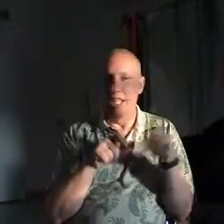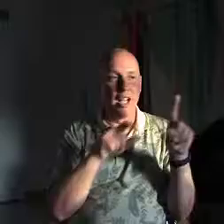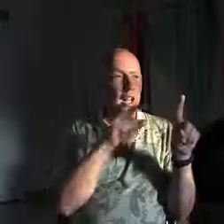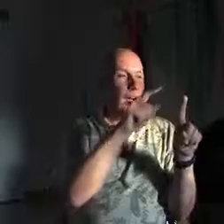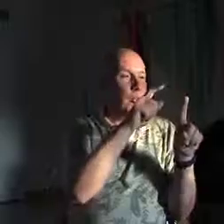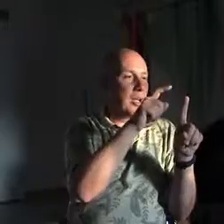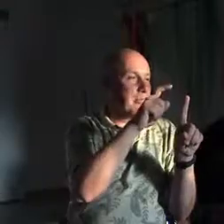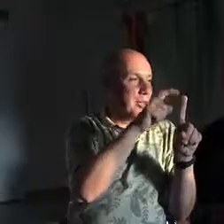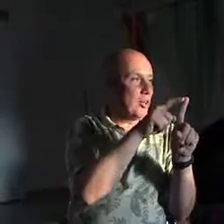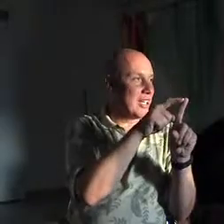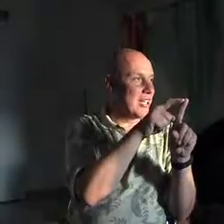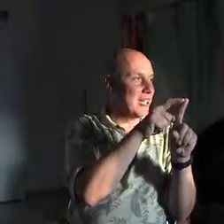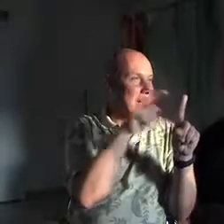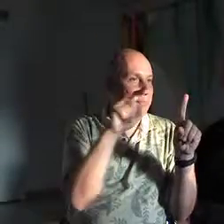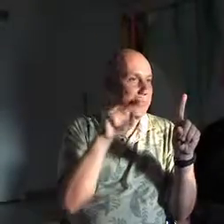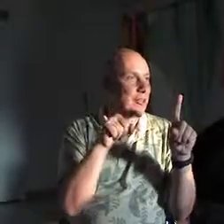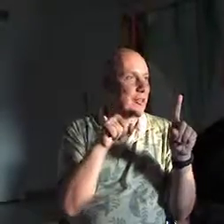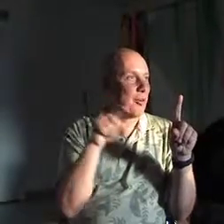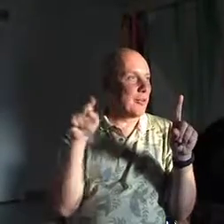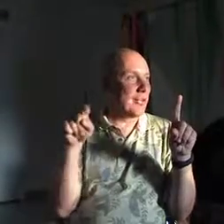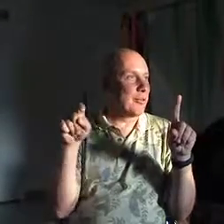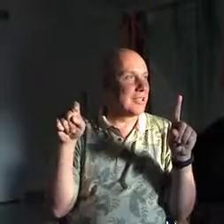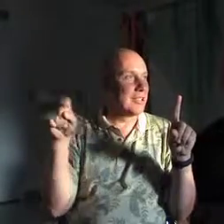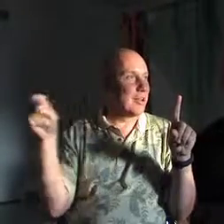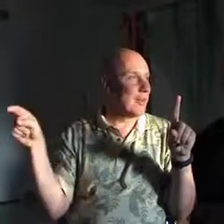One million times zero equals zero.